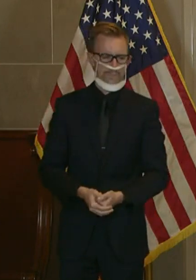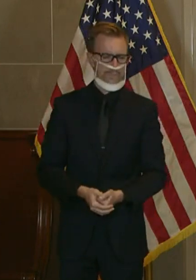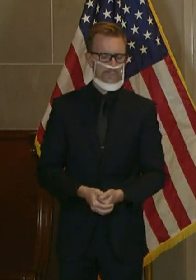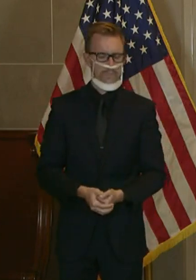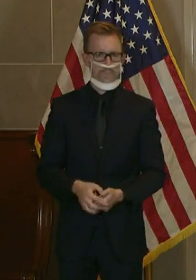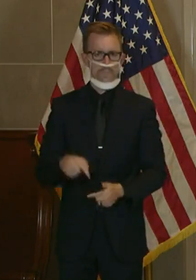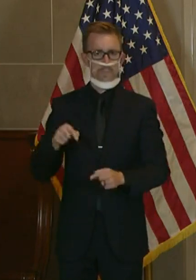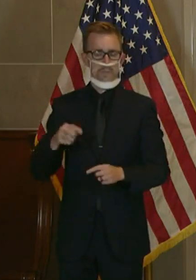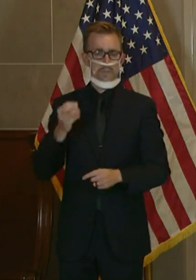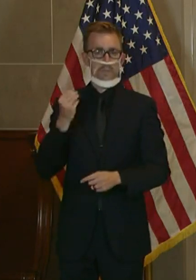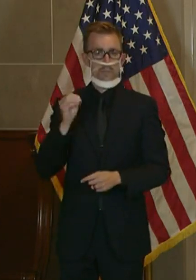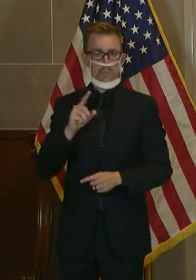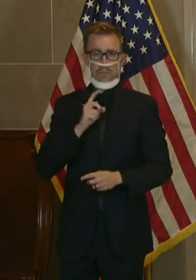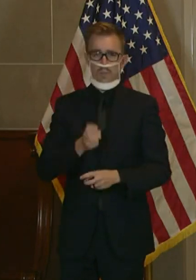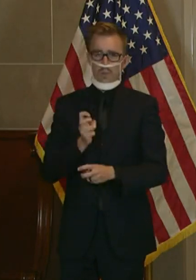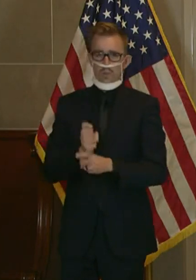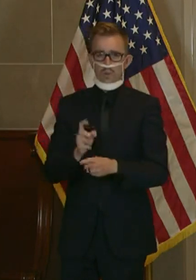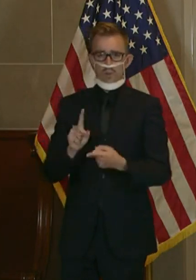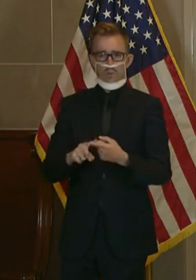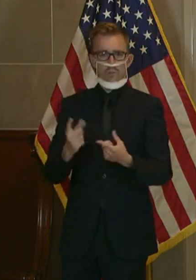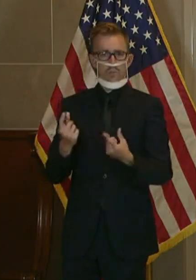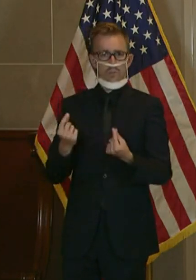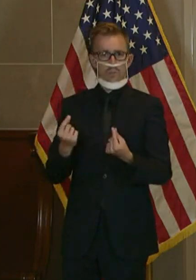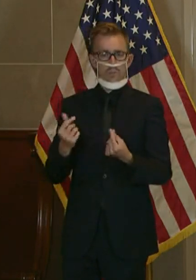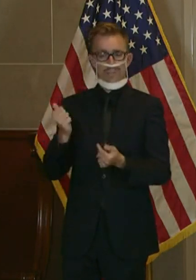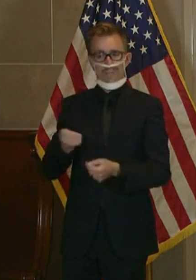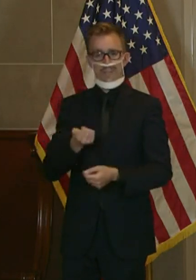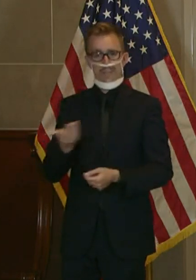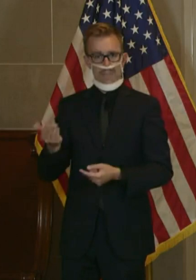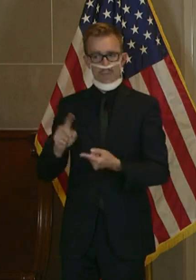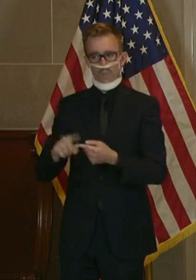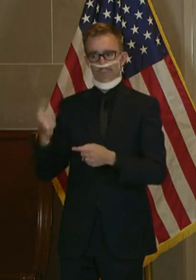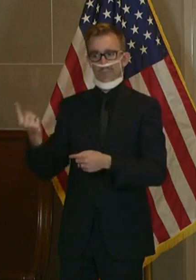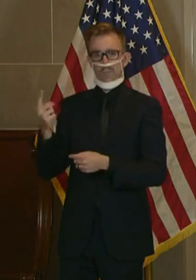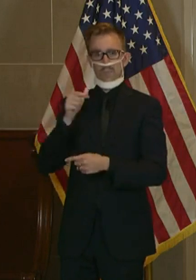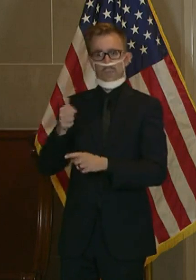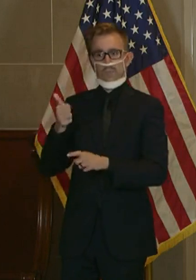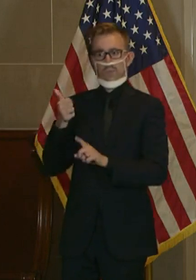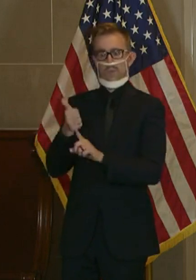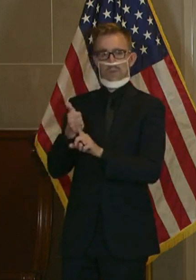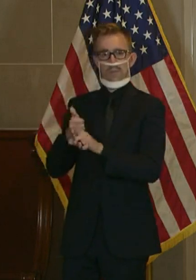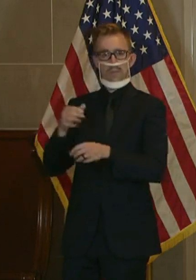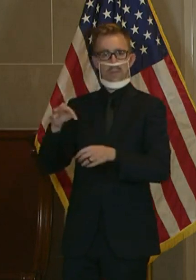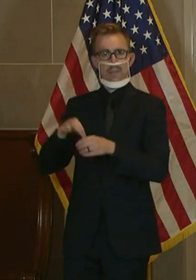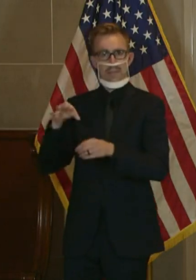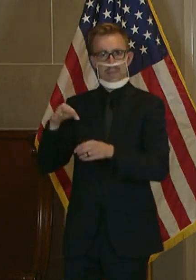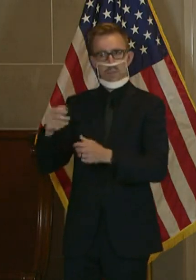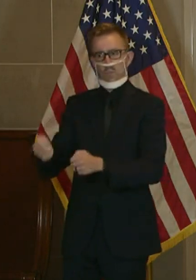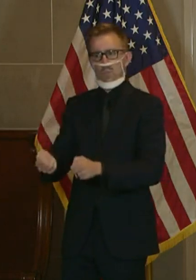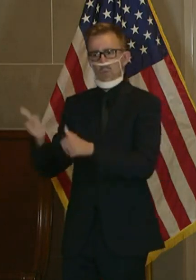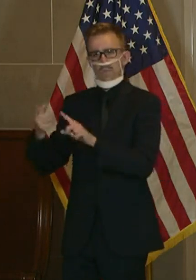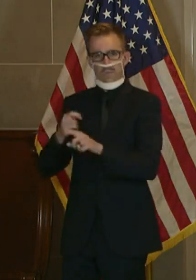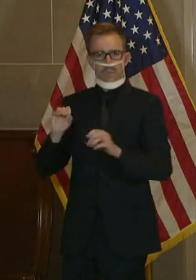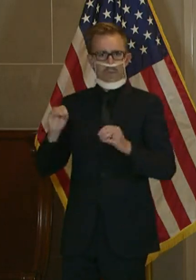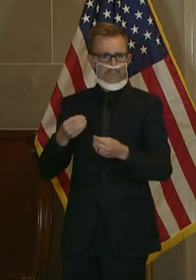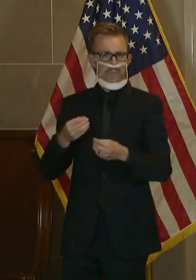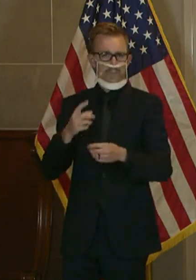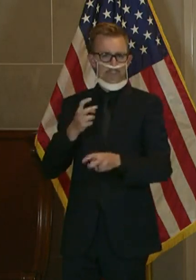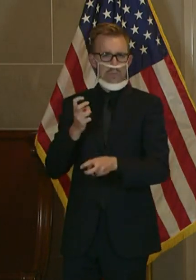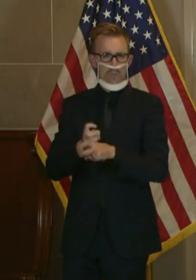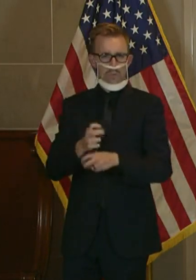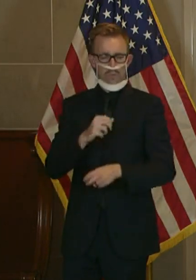it is very difficult to do anyone, do anything to someone that is elected official on removing them from office. It's very difficult.